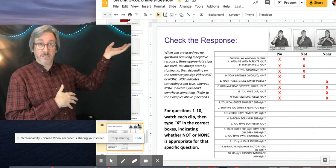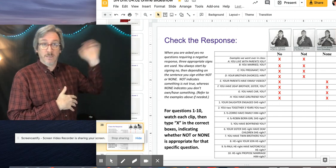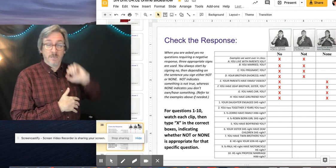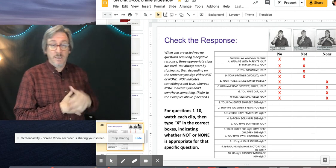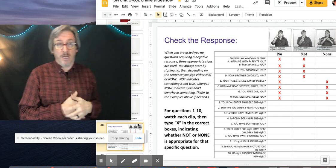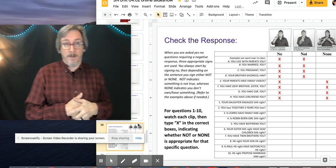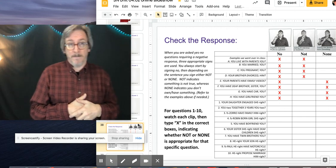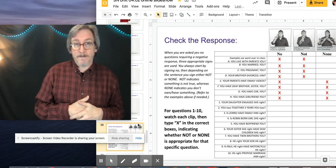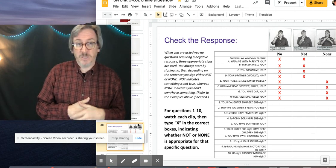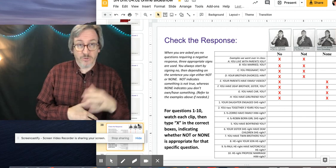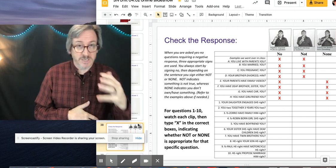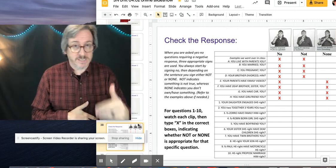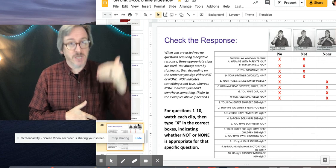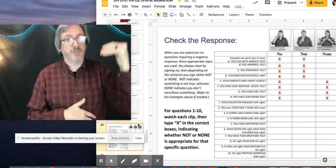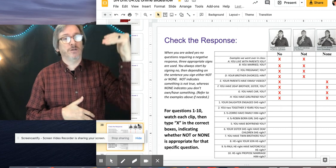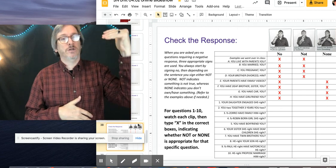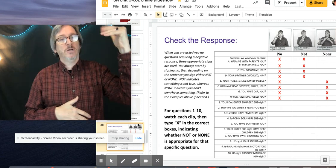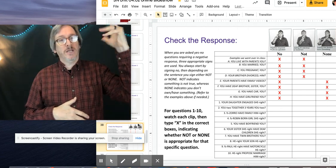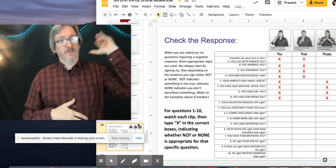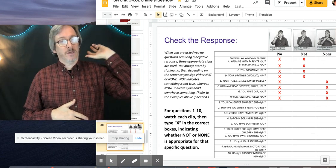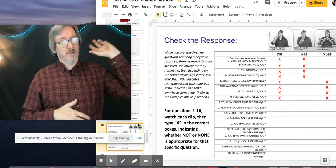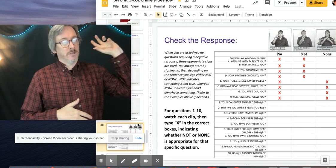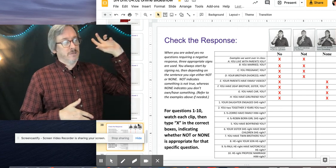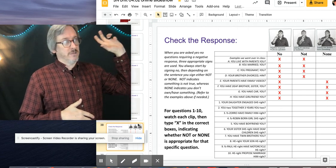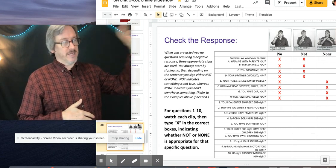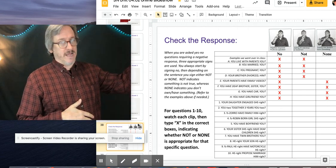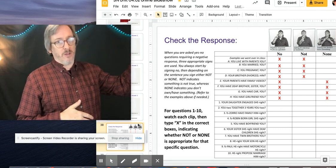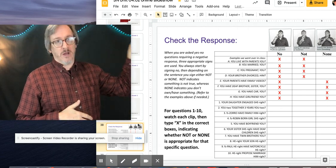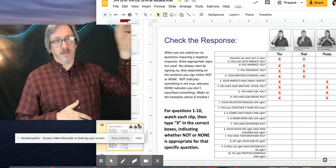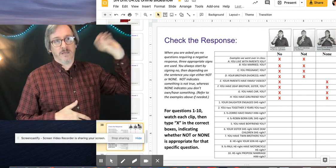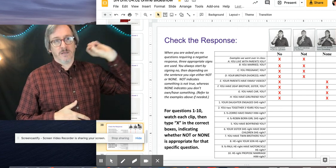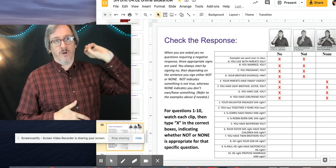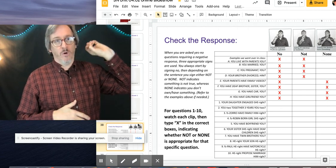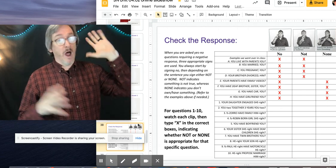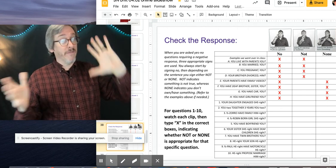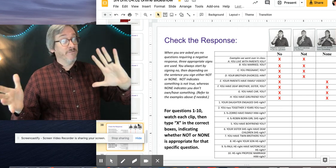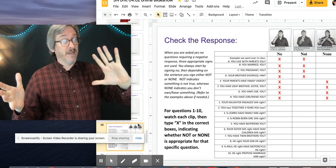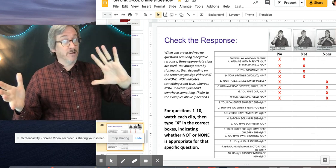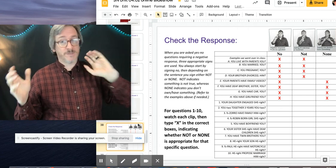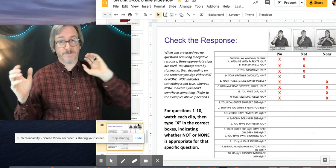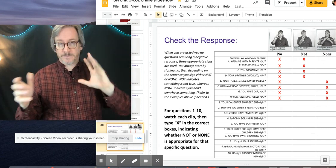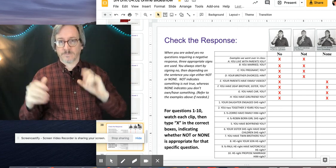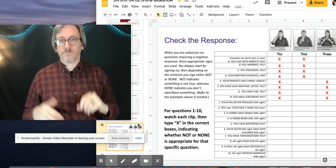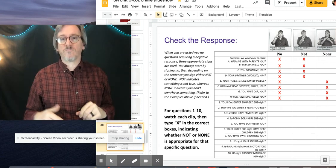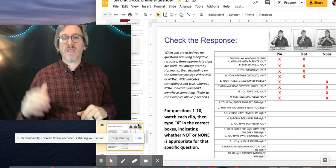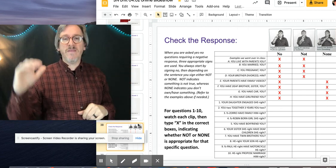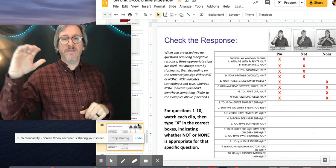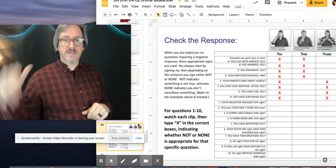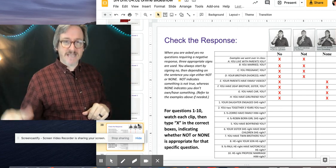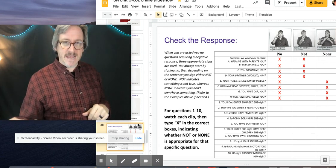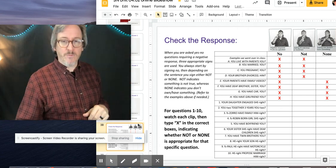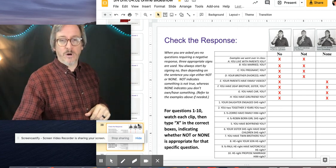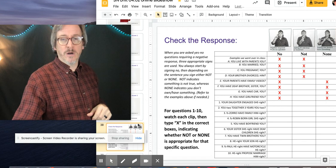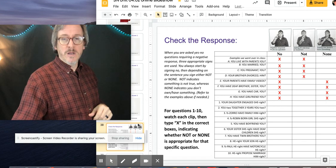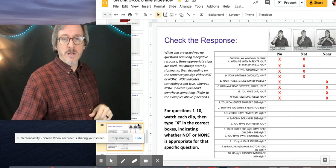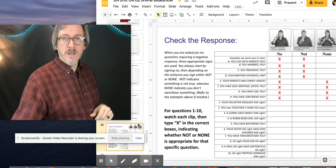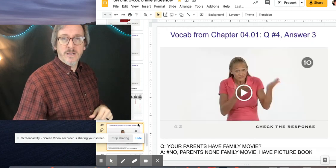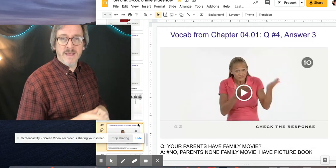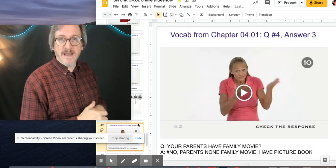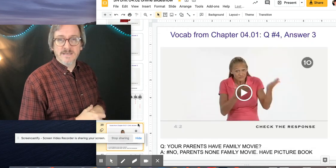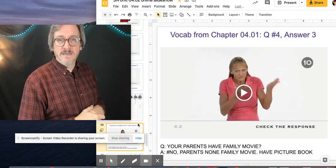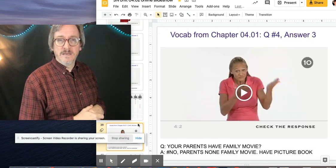unit, either in discussion, in the dialogue, or on the videos. And then there are 10 more